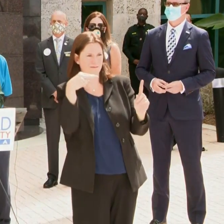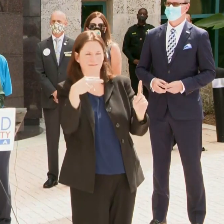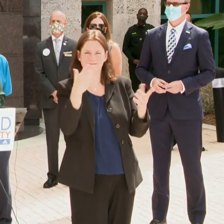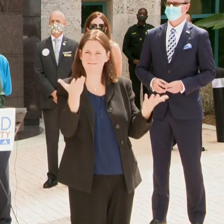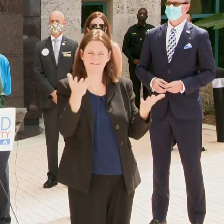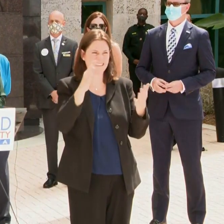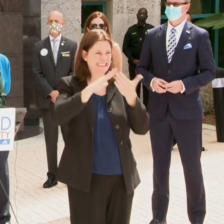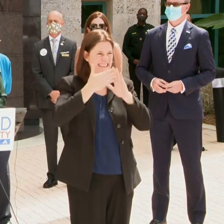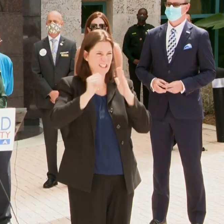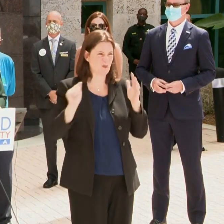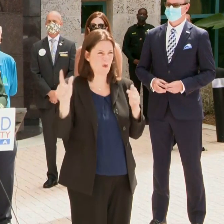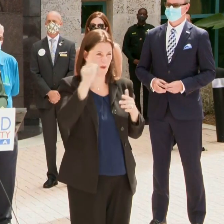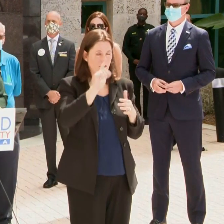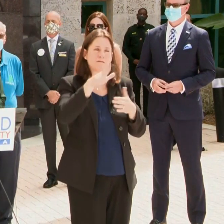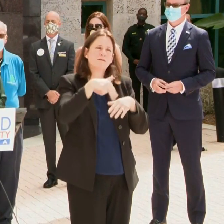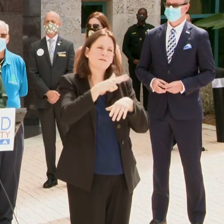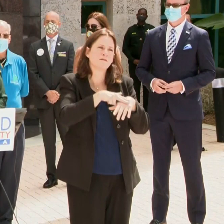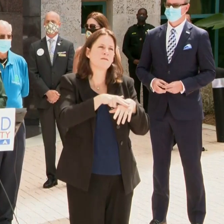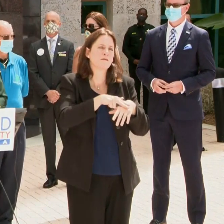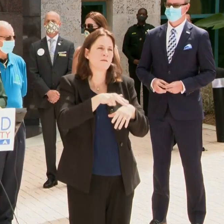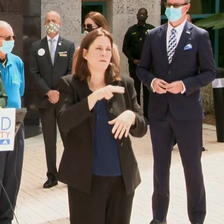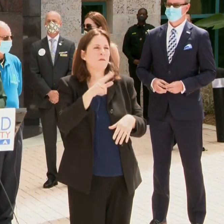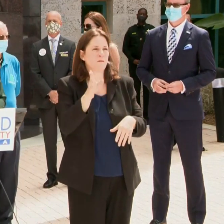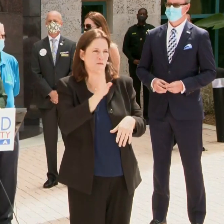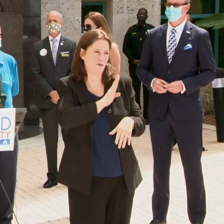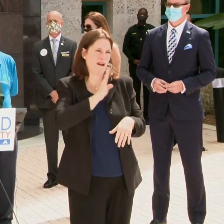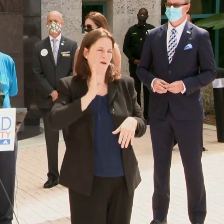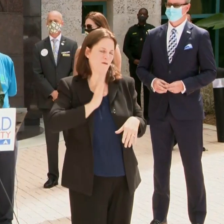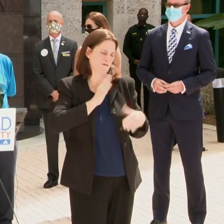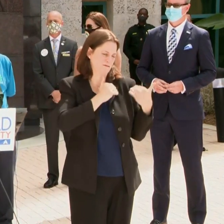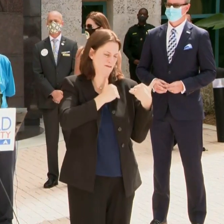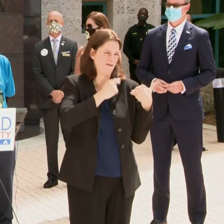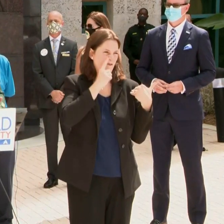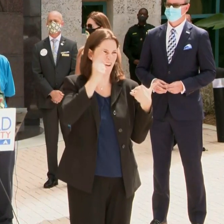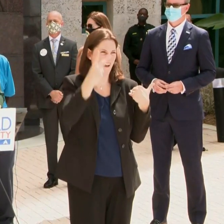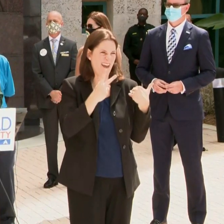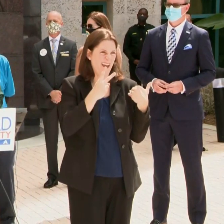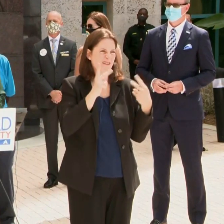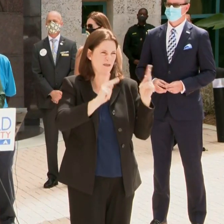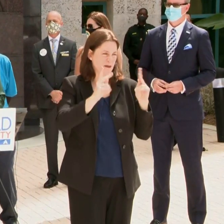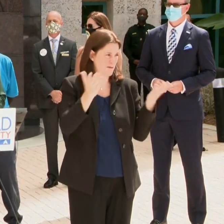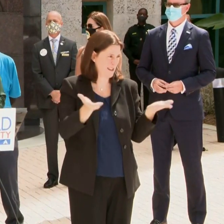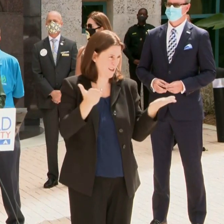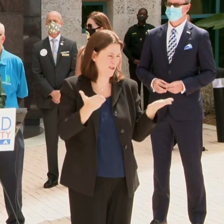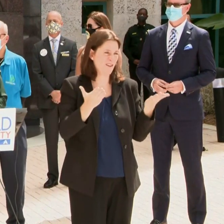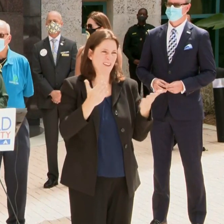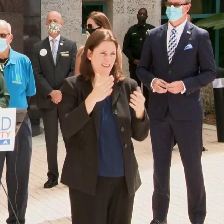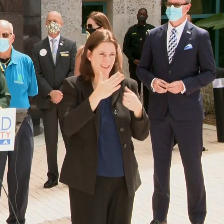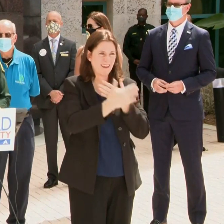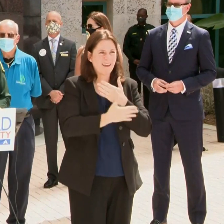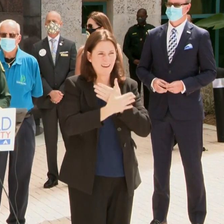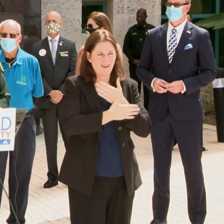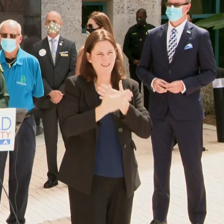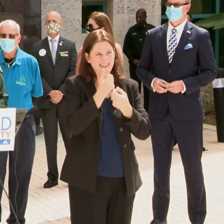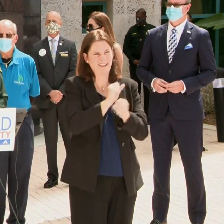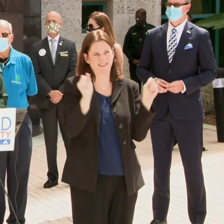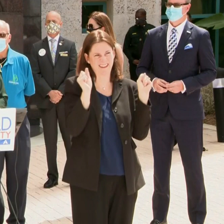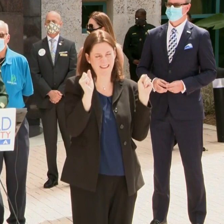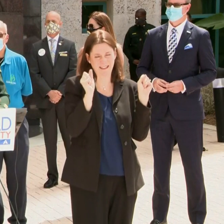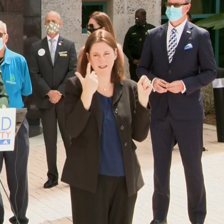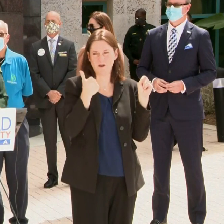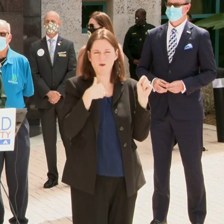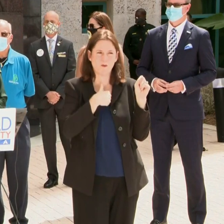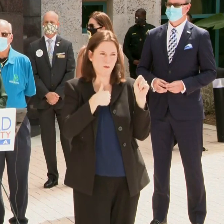our cities. Of course, the Broward Sheriff's Office is responsible for roughly half the county's public safety services in terms of law enforcement. But we've been in